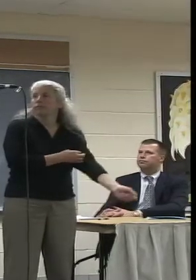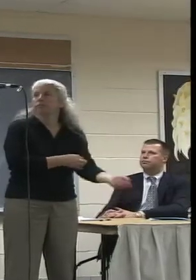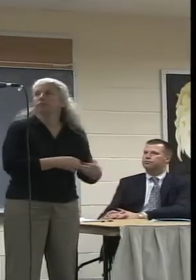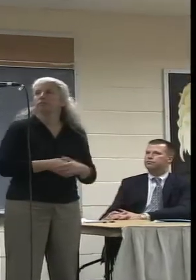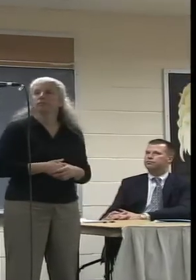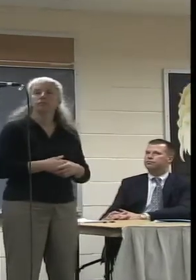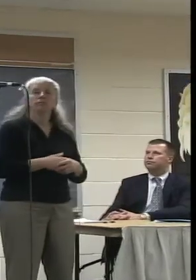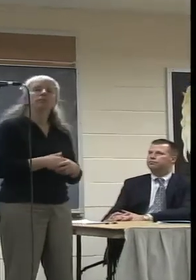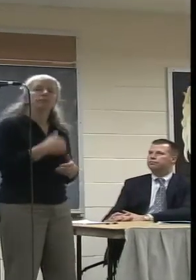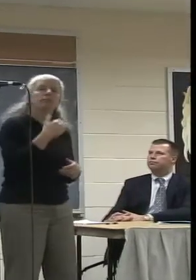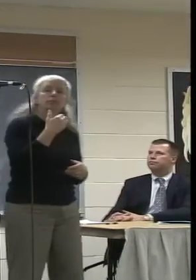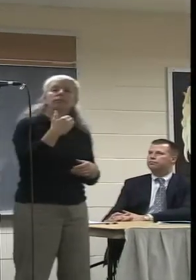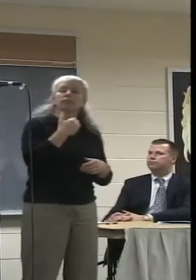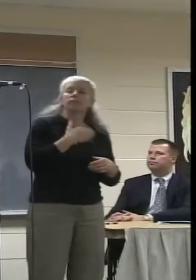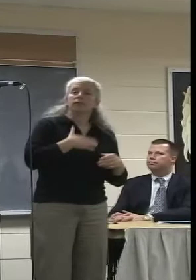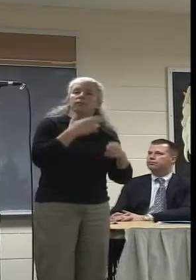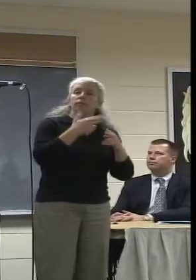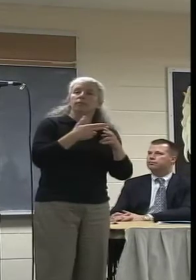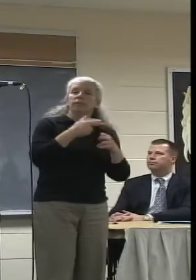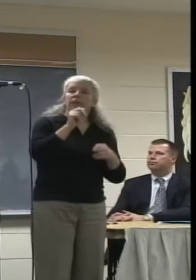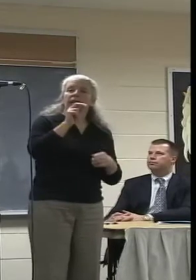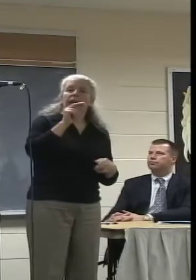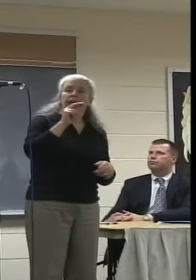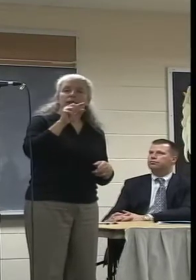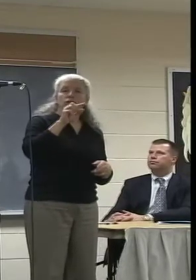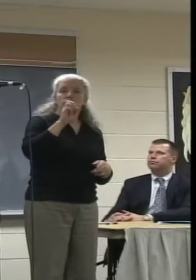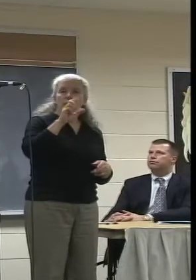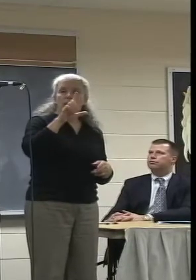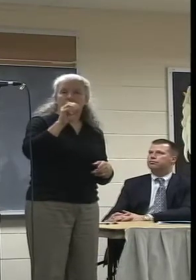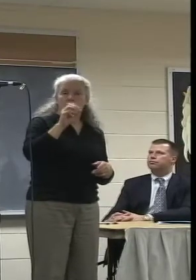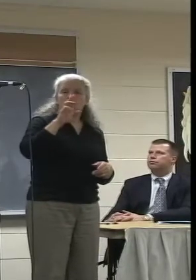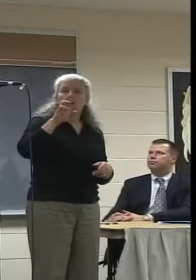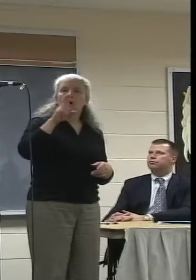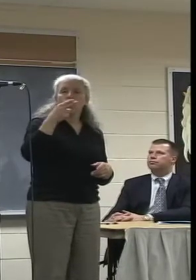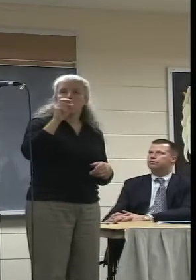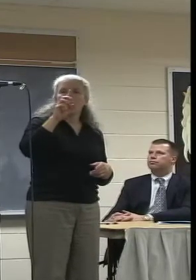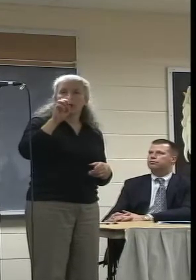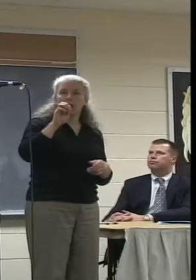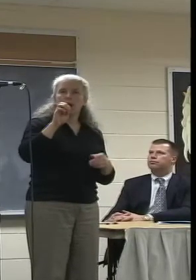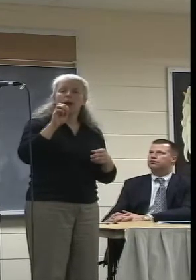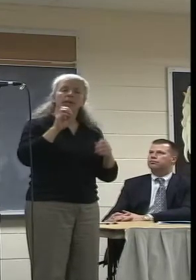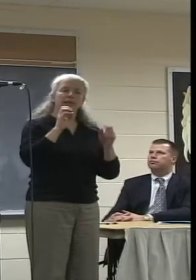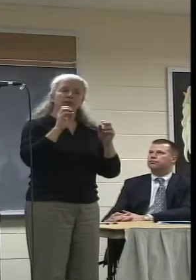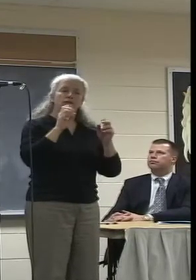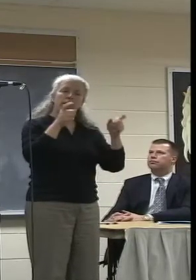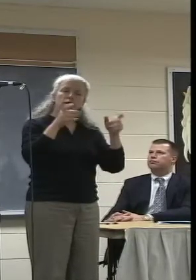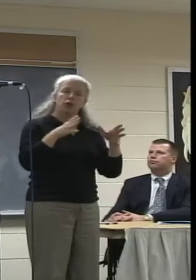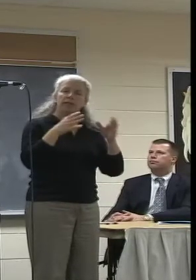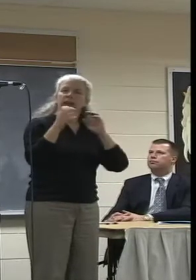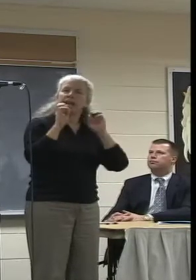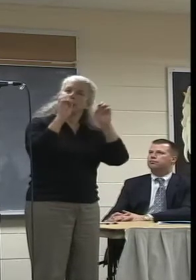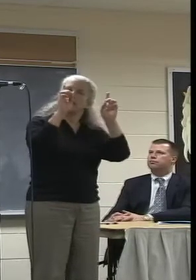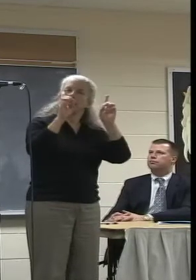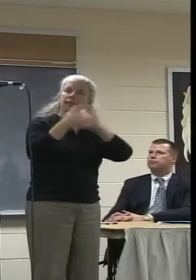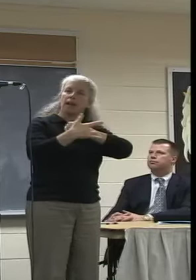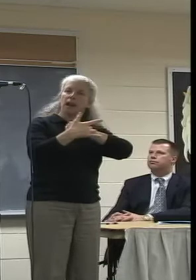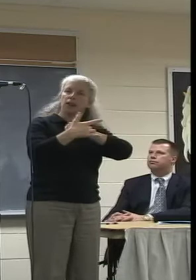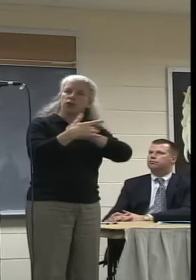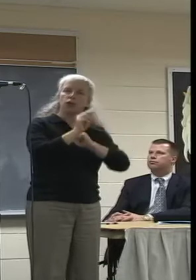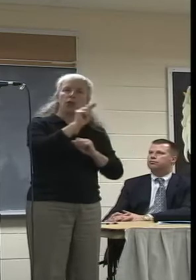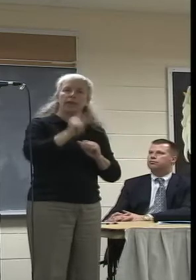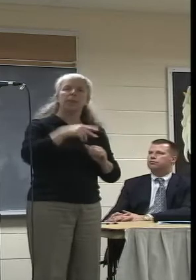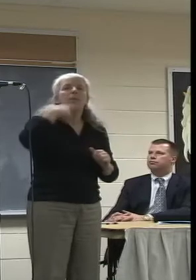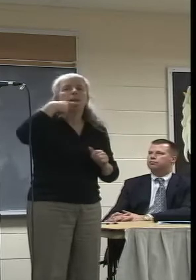Good evening. My name is Angelo Roda. I'm the director of educational technology for the Northampton Public